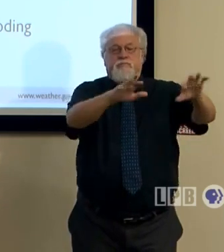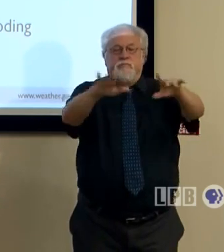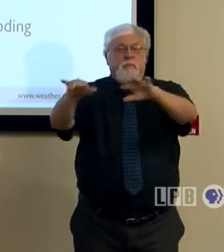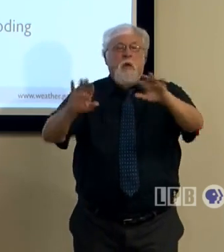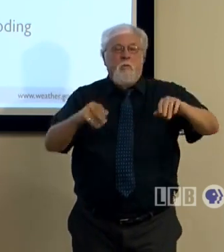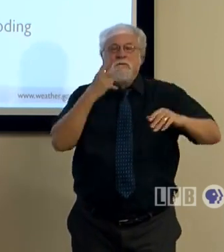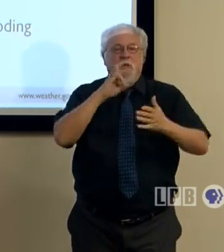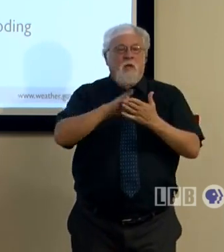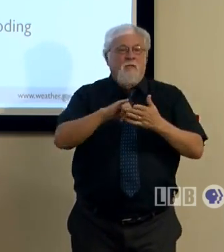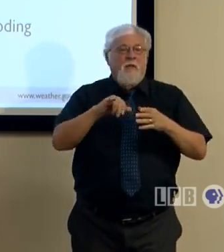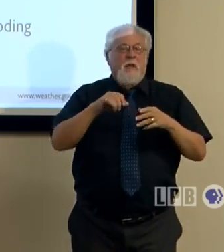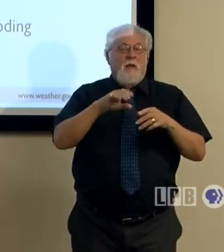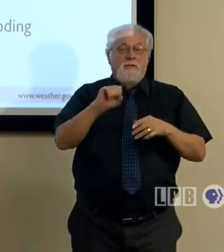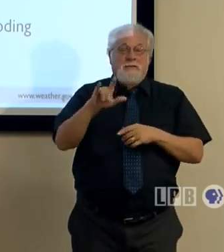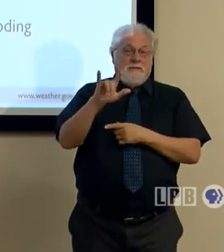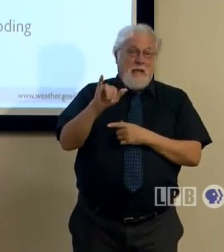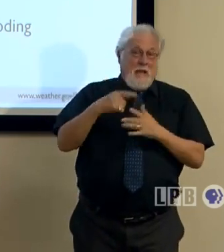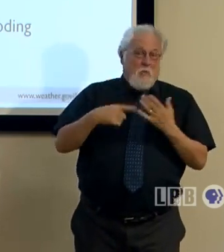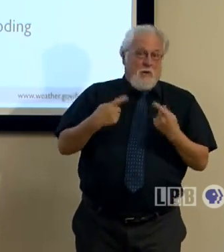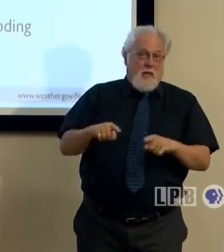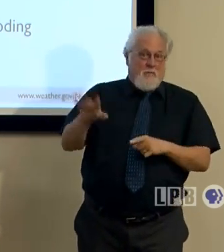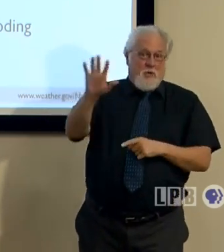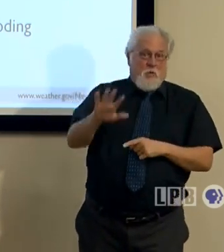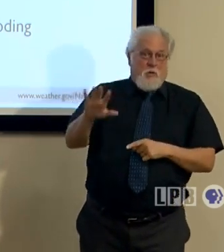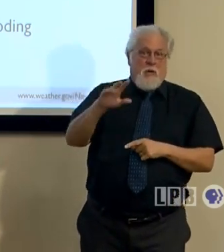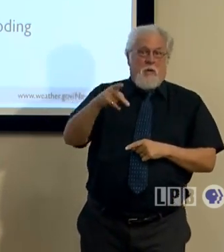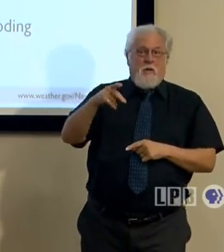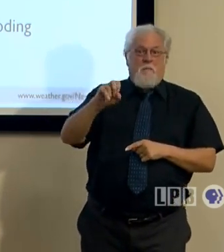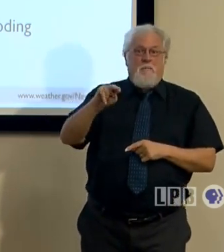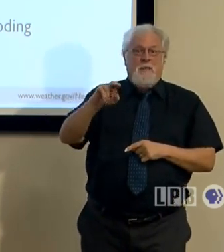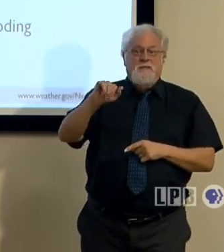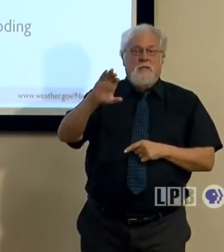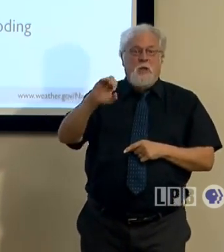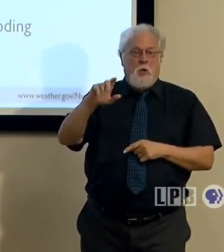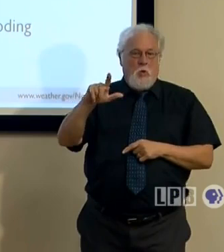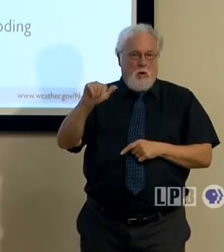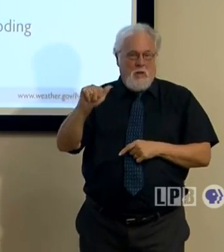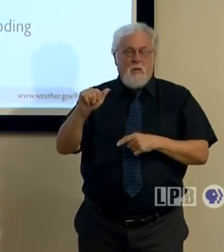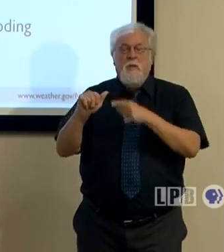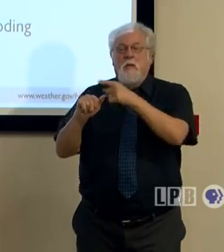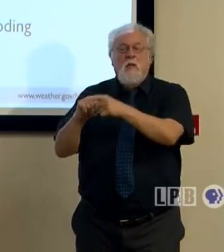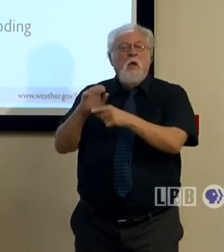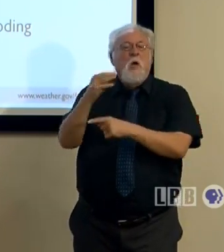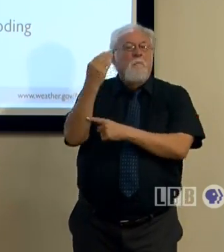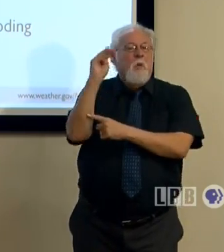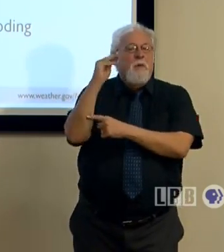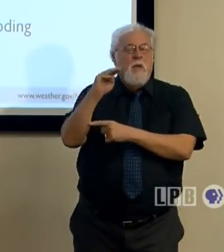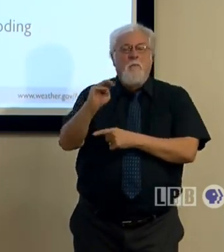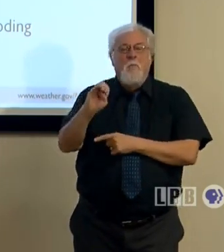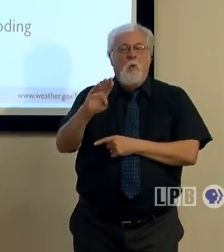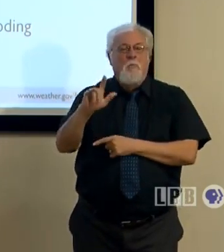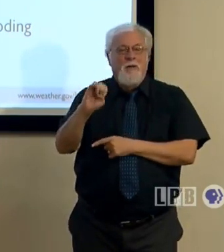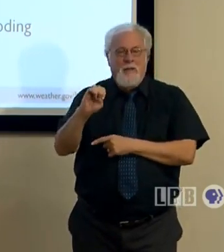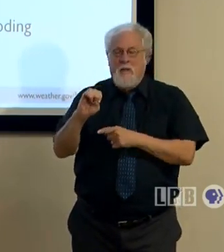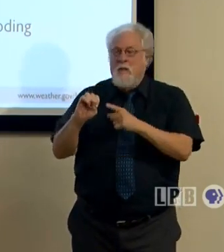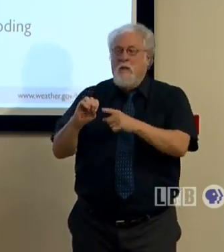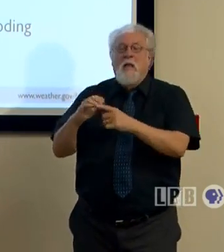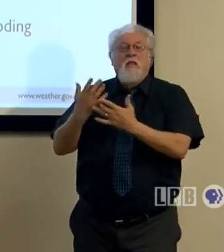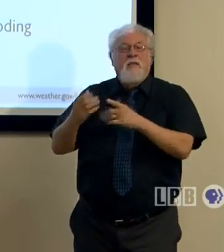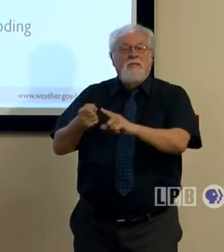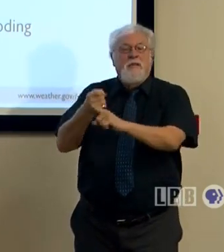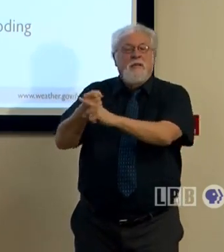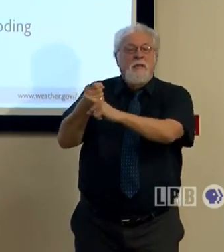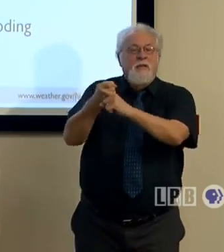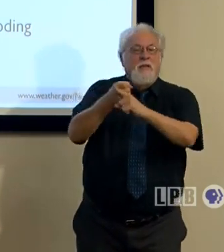of examples of that from Sally with what happened around Pensacola and over towards Mobile with things hitting into bridges and moving around.